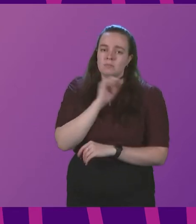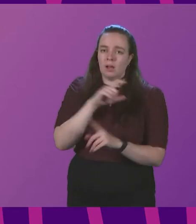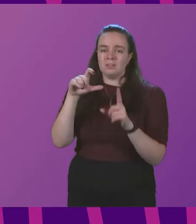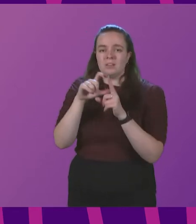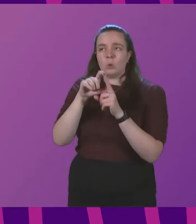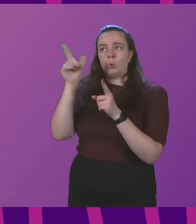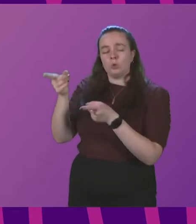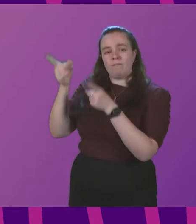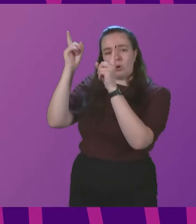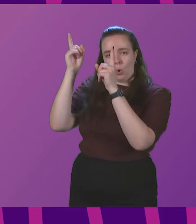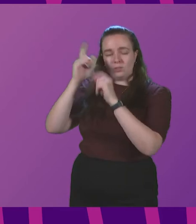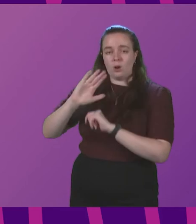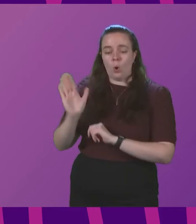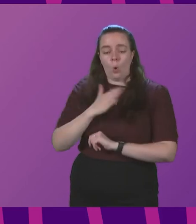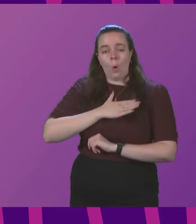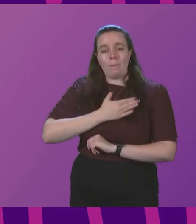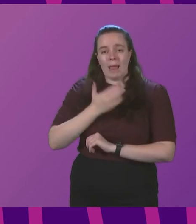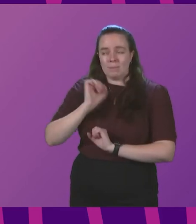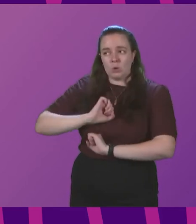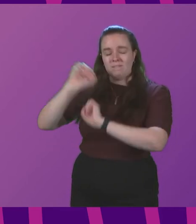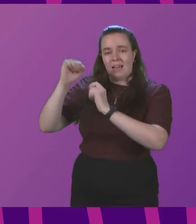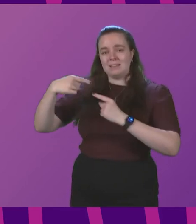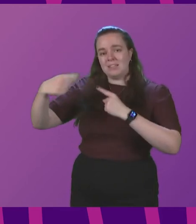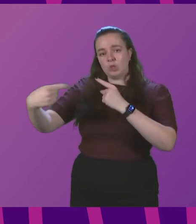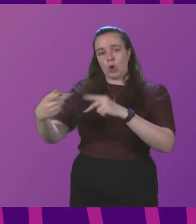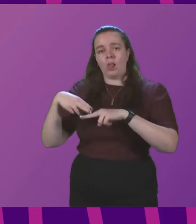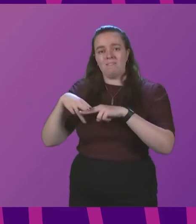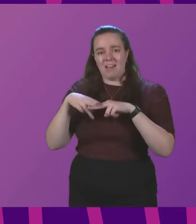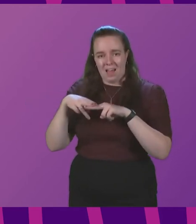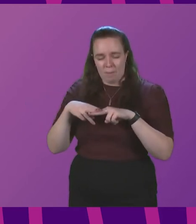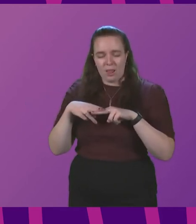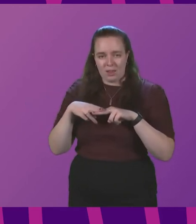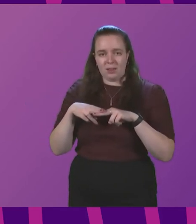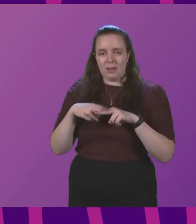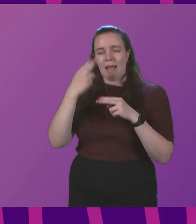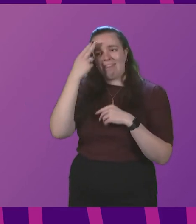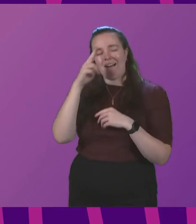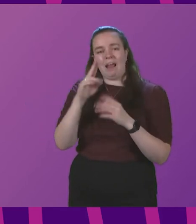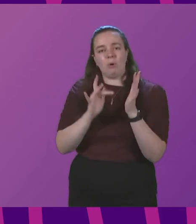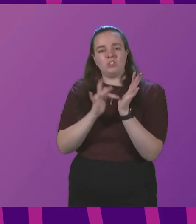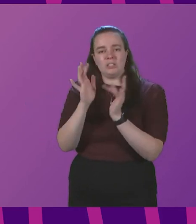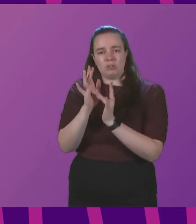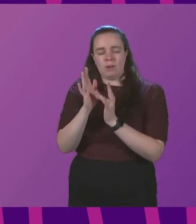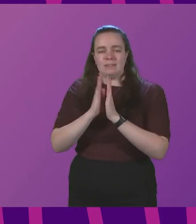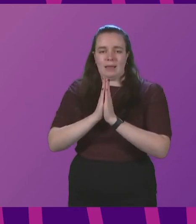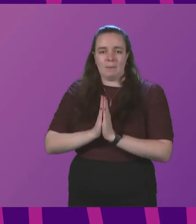God, and all members of his eternal family. In the name of Jesus Christ, Amen. Amen.